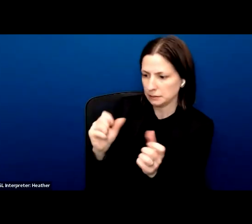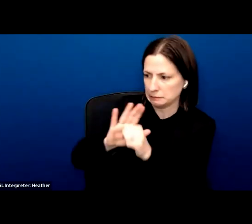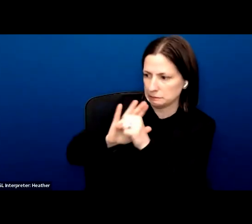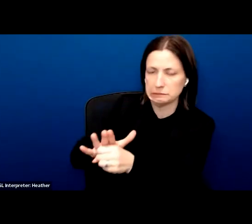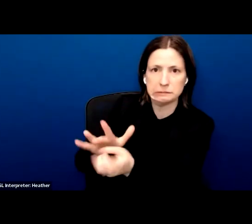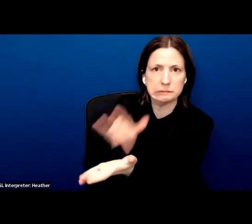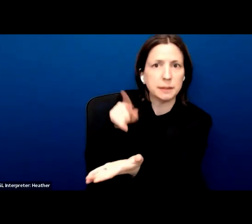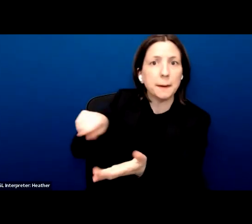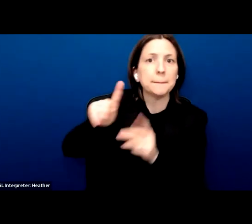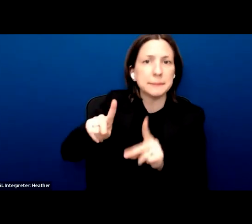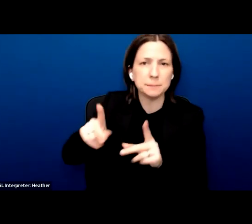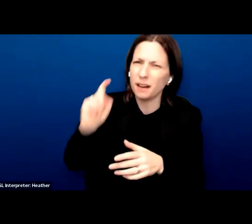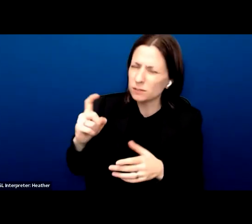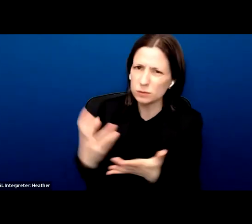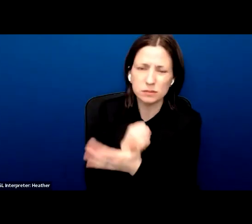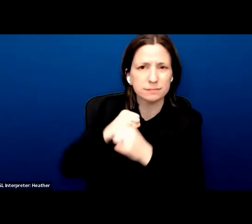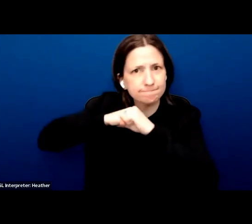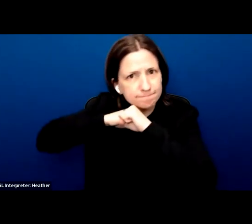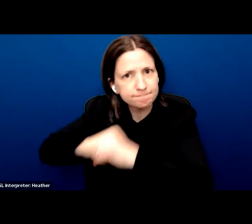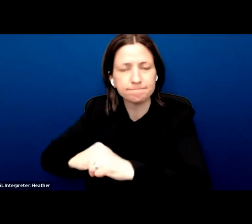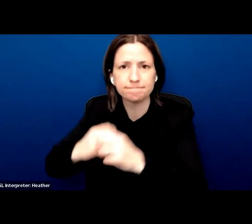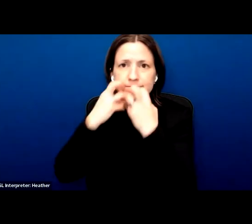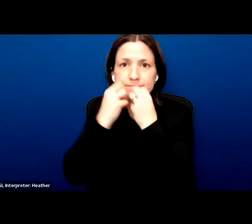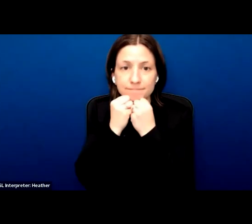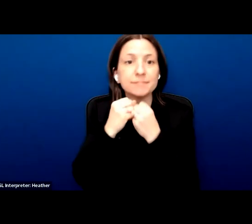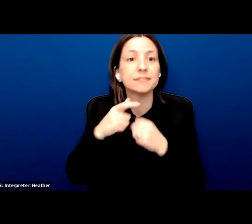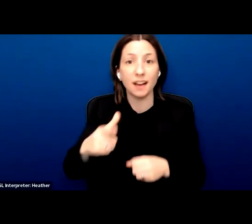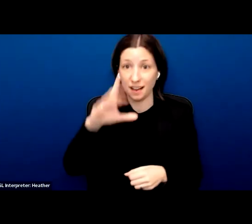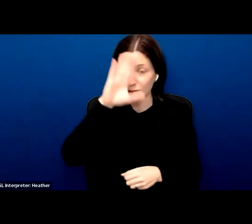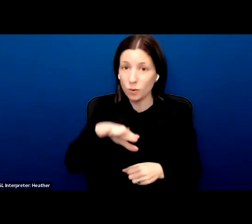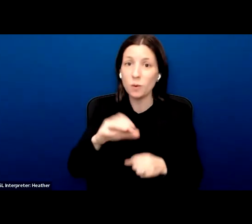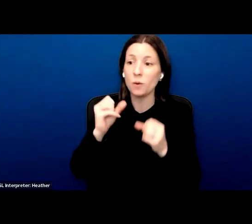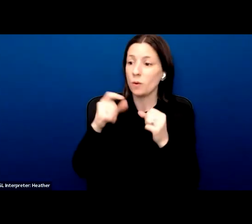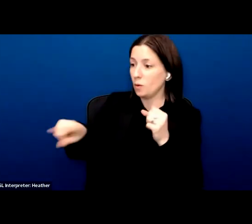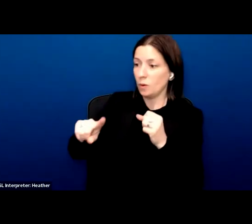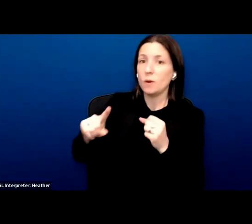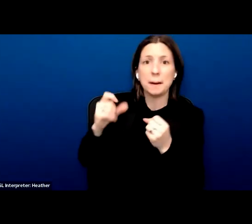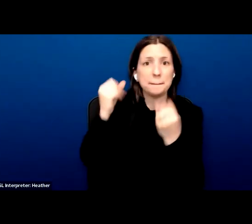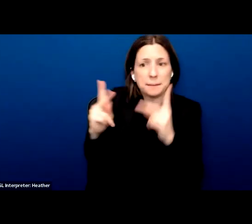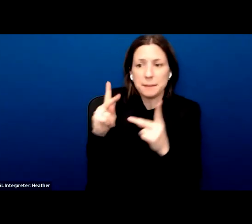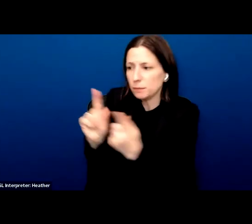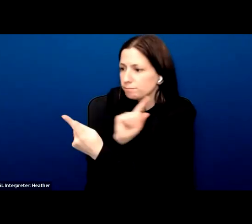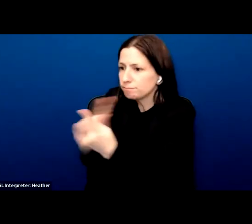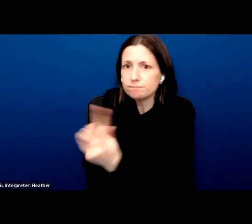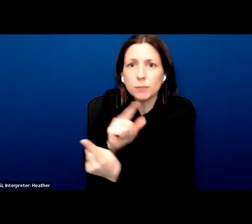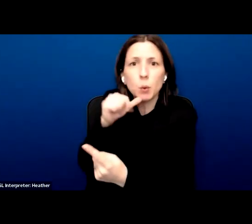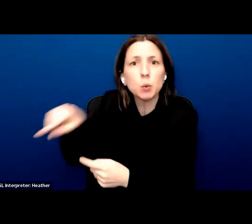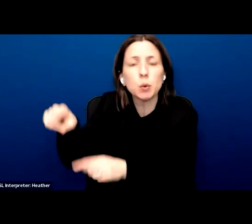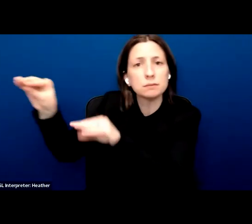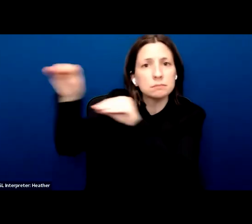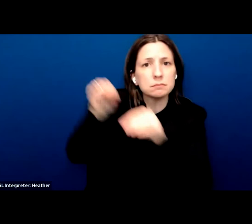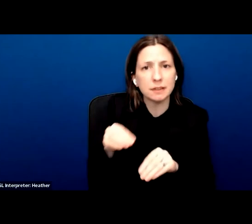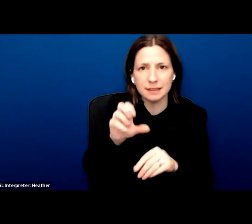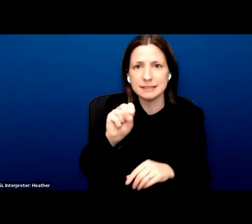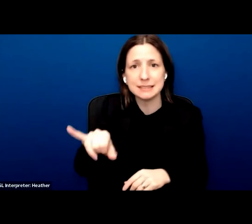traditions. I have the immense privilege of knowing many who have come to this country as Syrian refugees. And when they